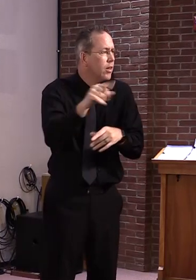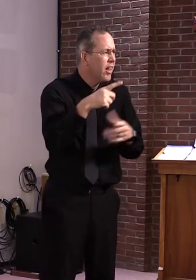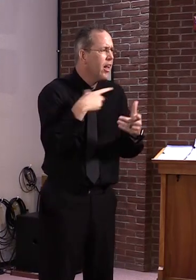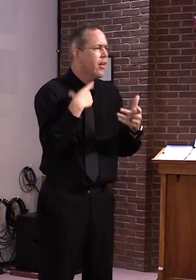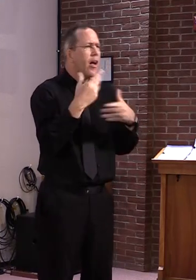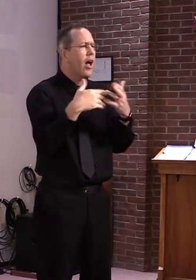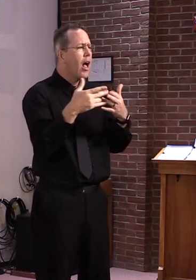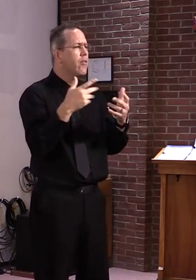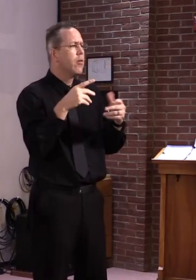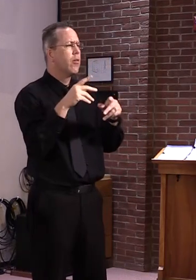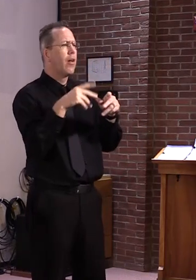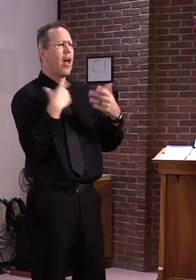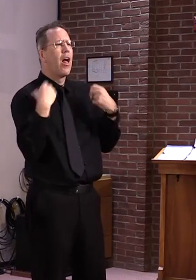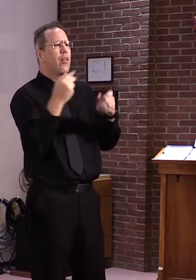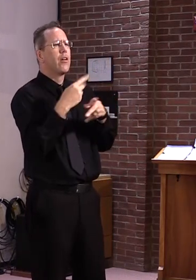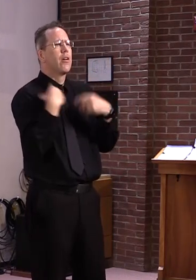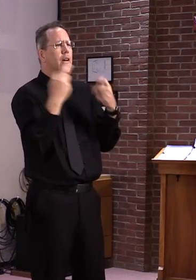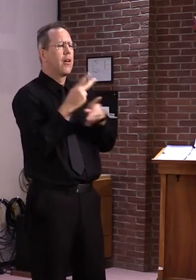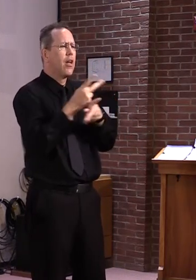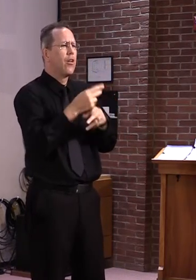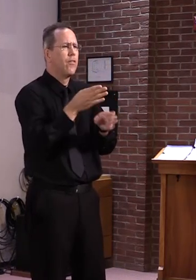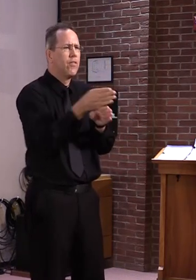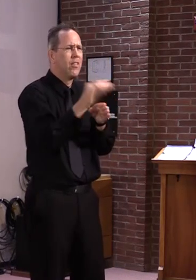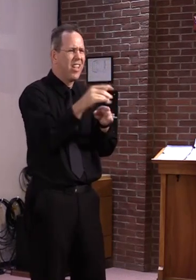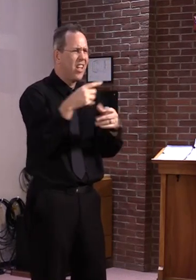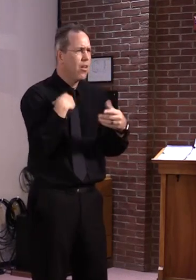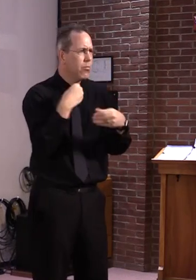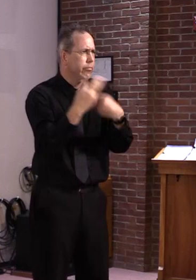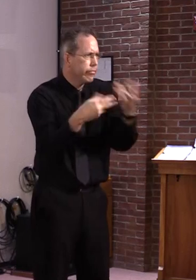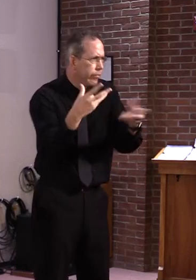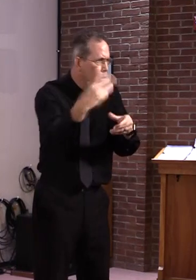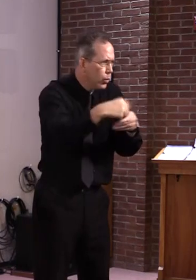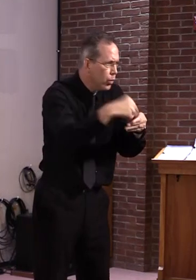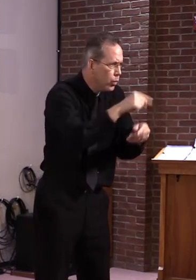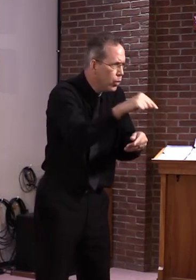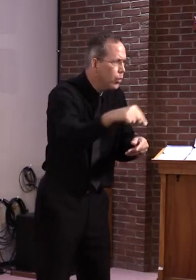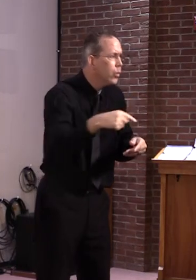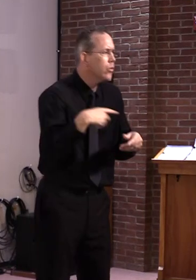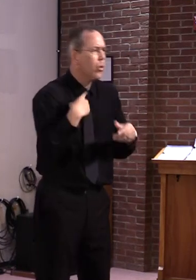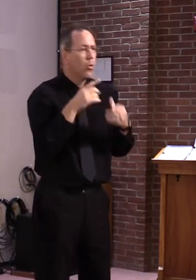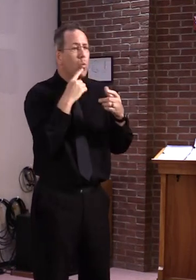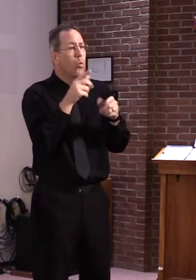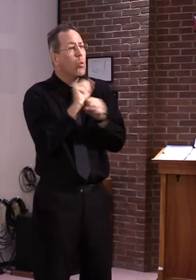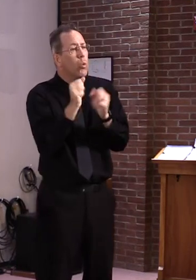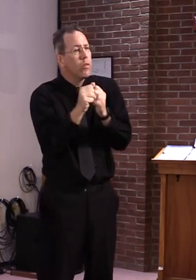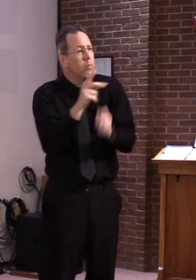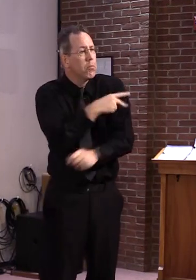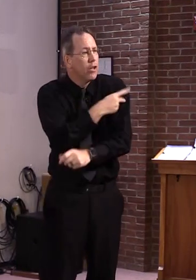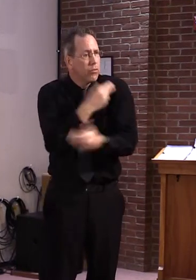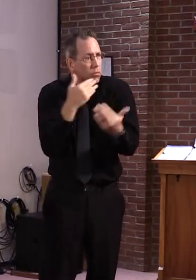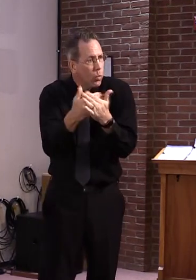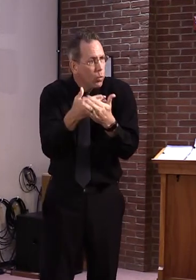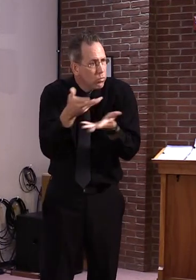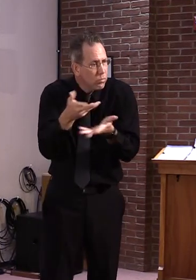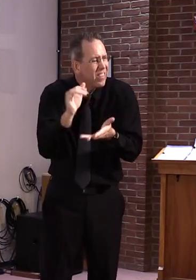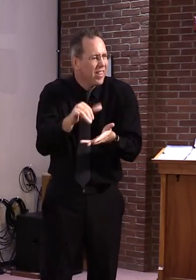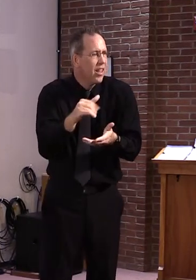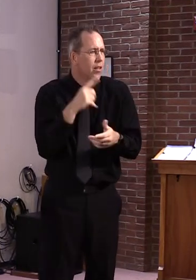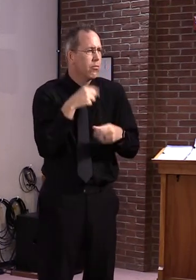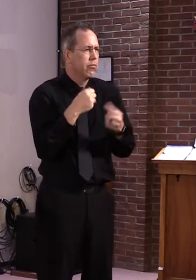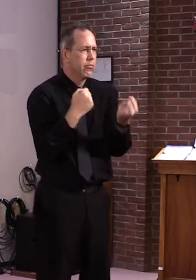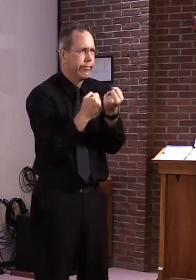those people that are on the front lines. But I suspect we're going to be rolling out